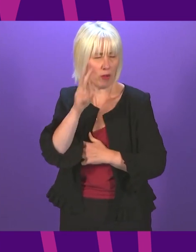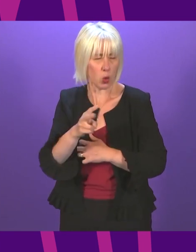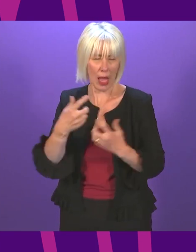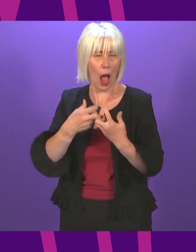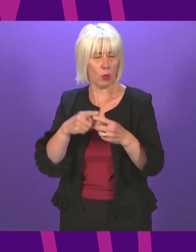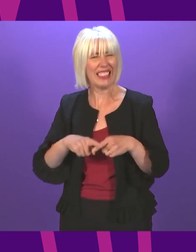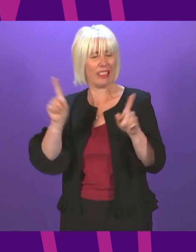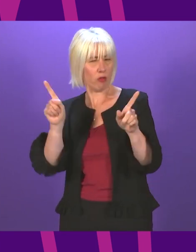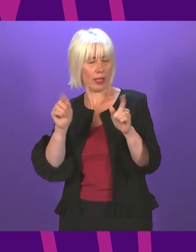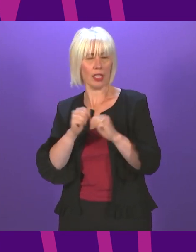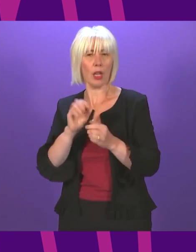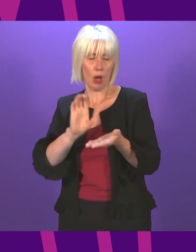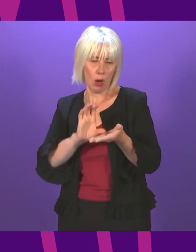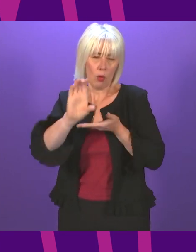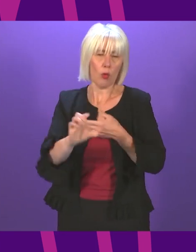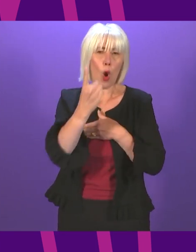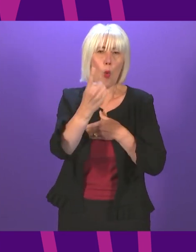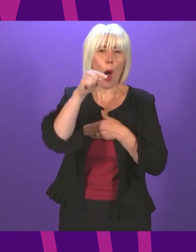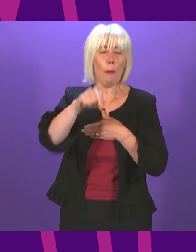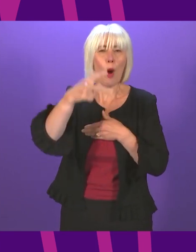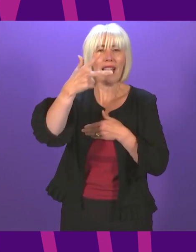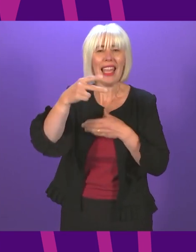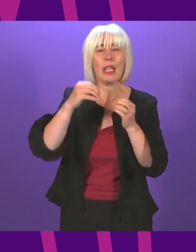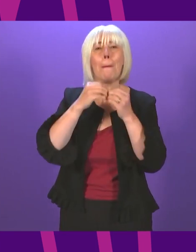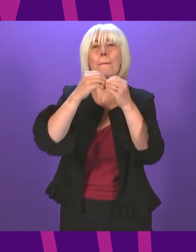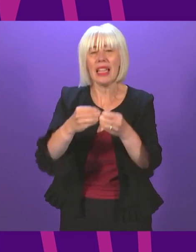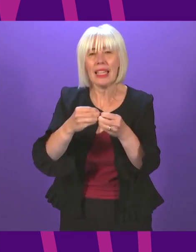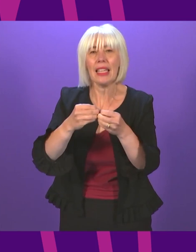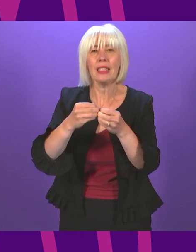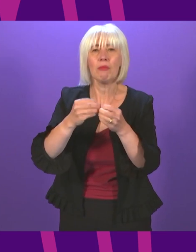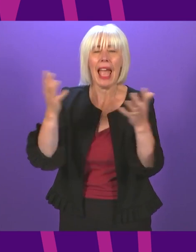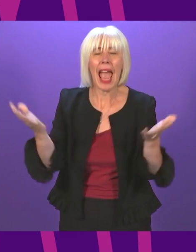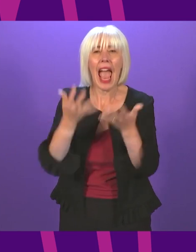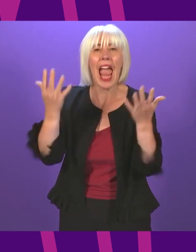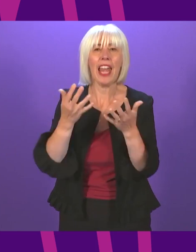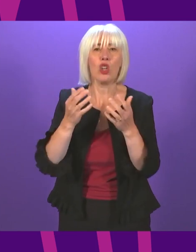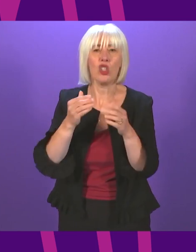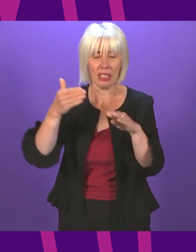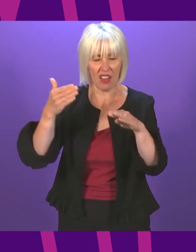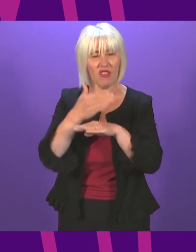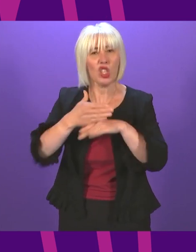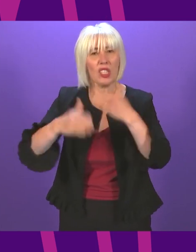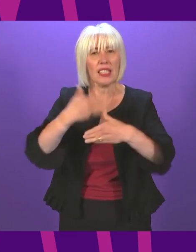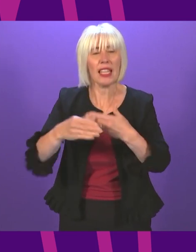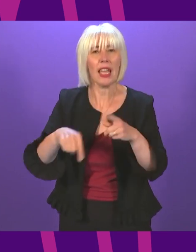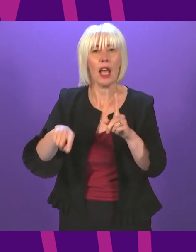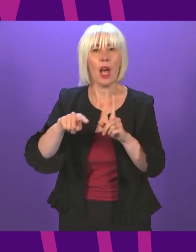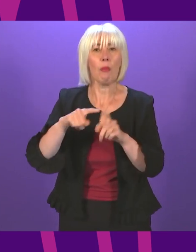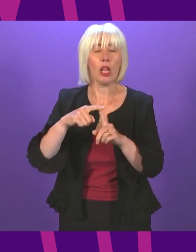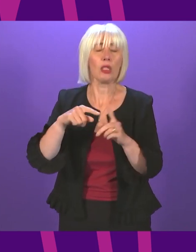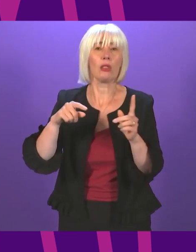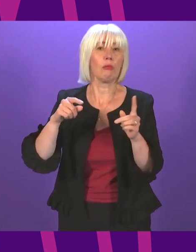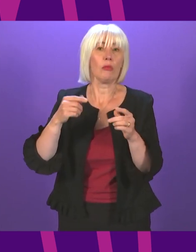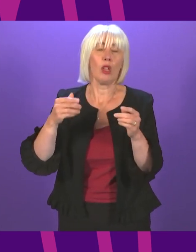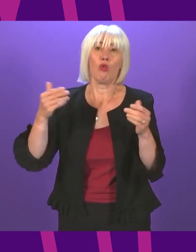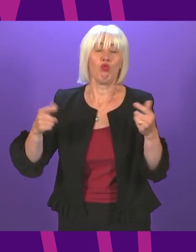of at least £1.8 billion in energy efficiency and renewable heating. We will do more, too, to protect